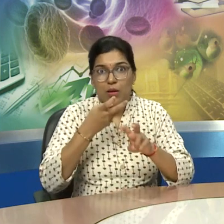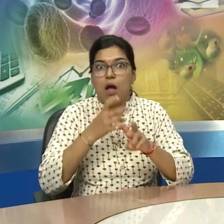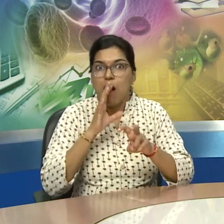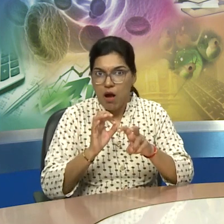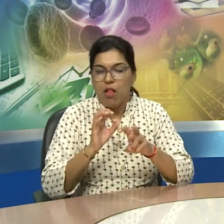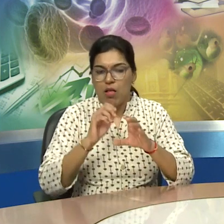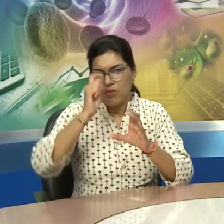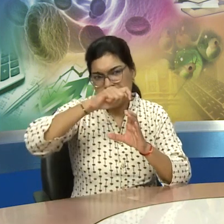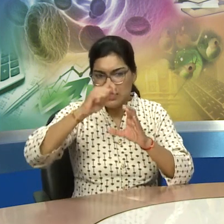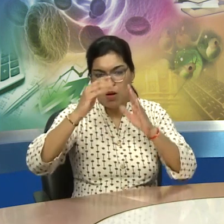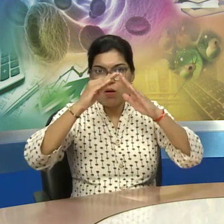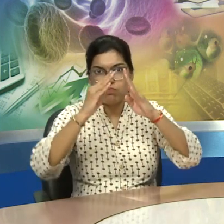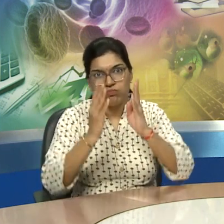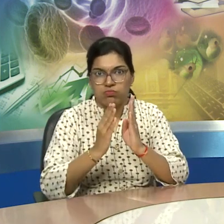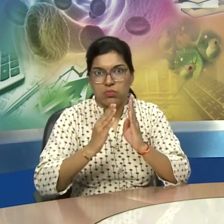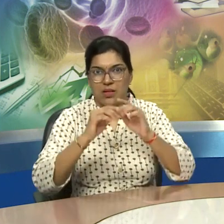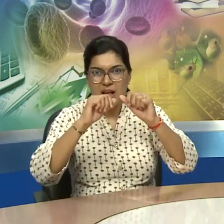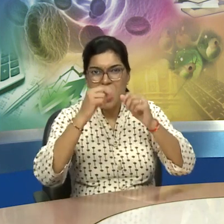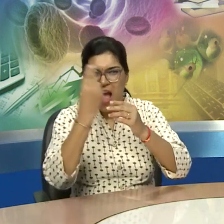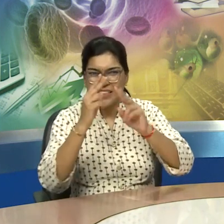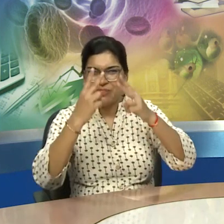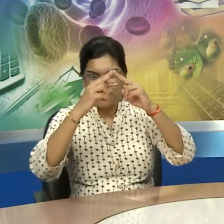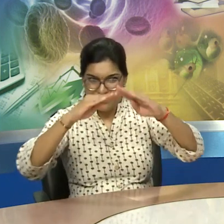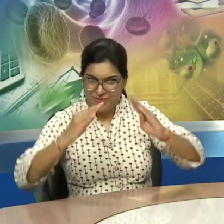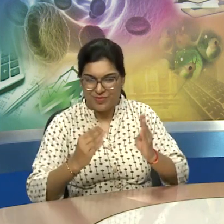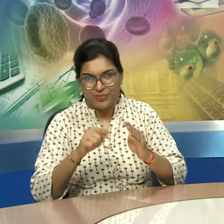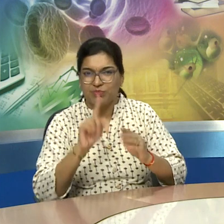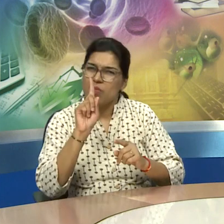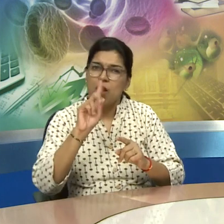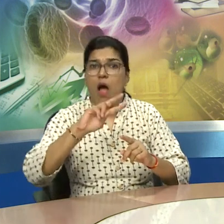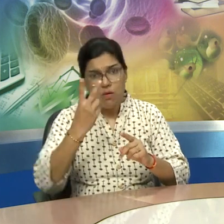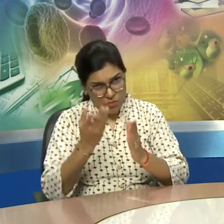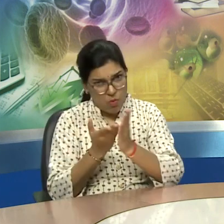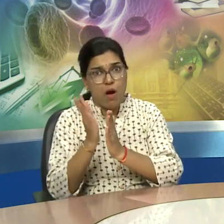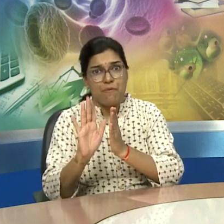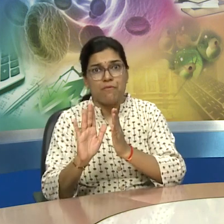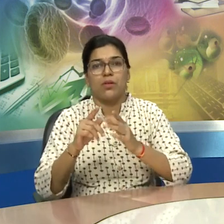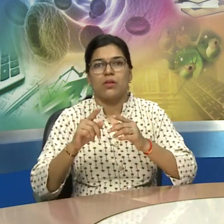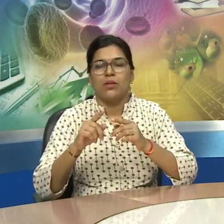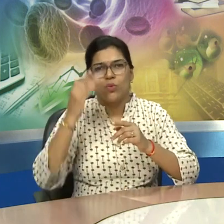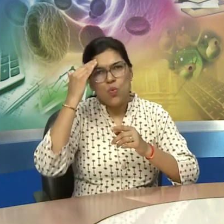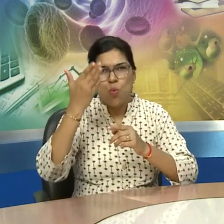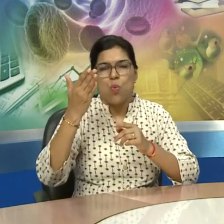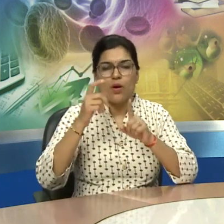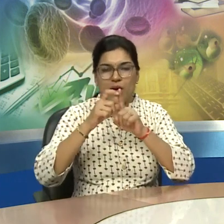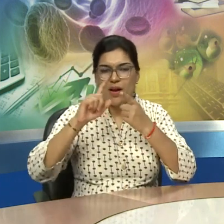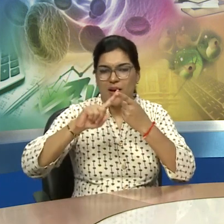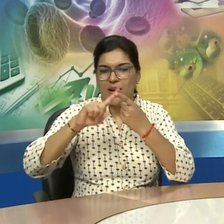miners they all used deer antlers and shovels as a tool